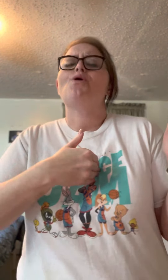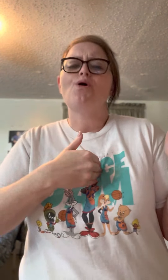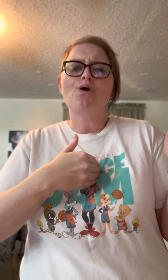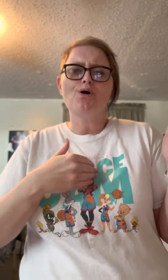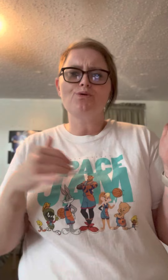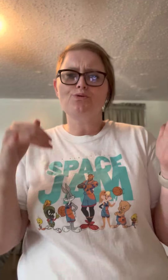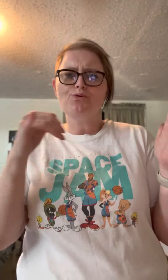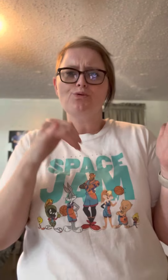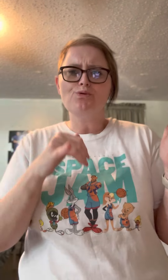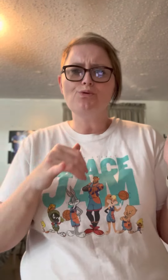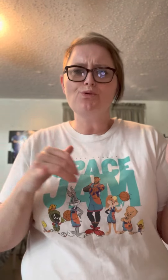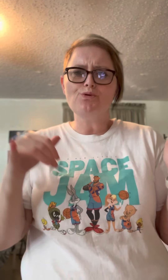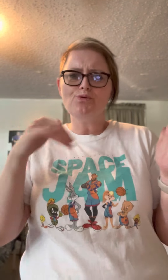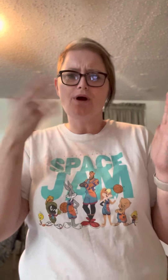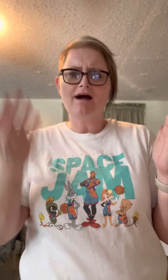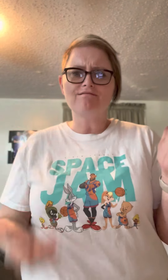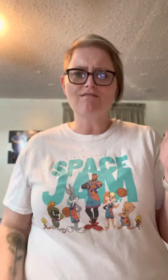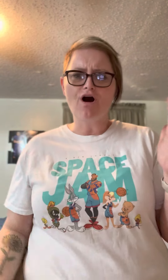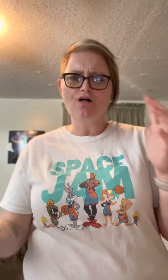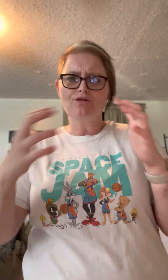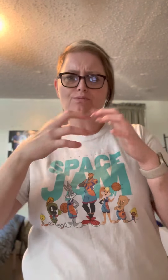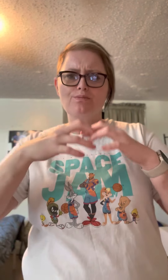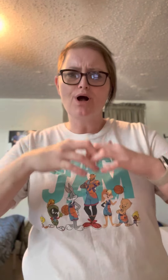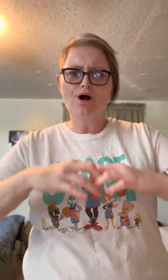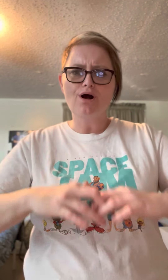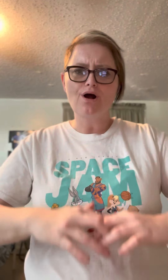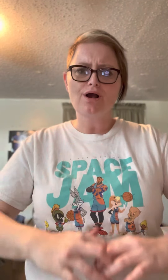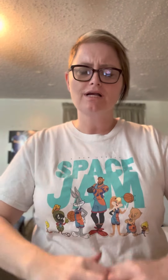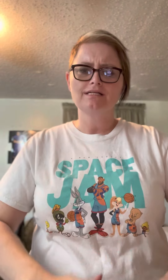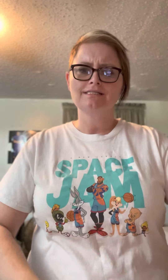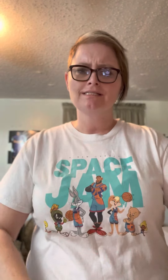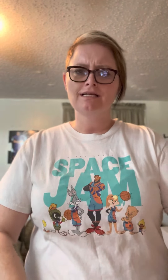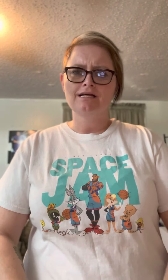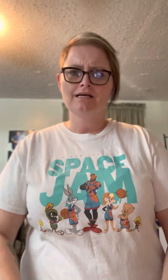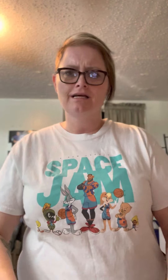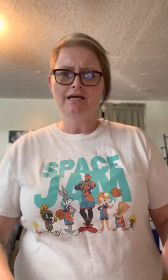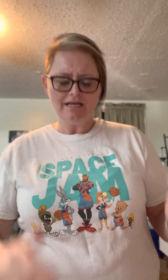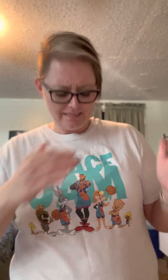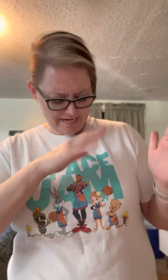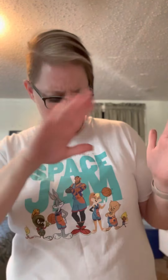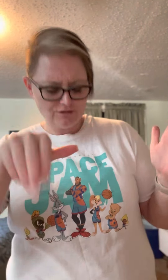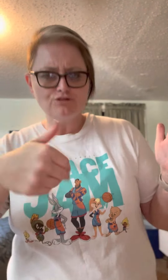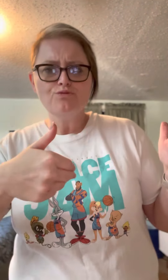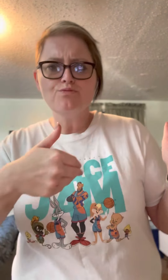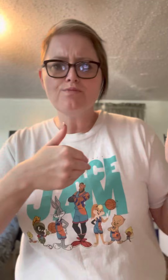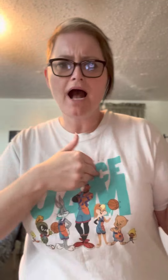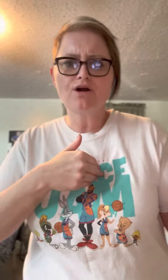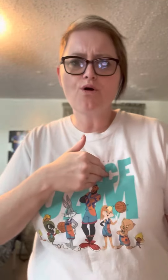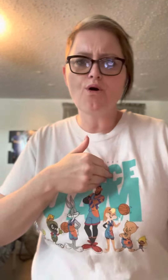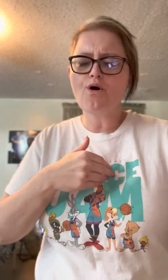Oh, I fall apart Down to my corner